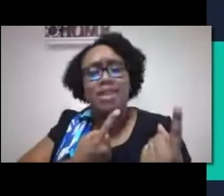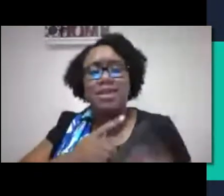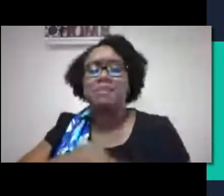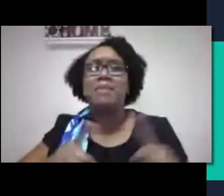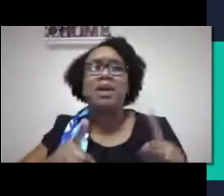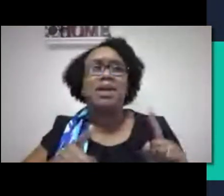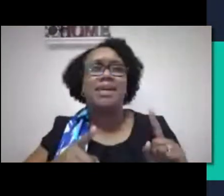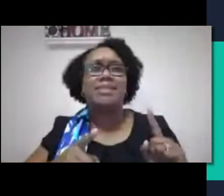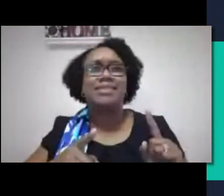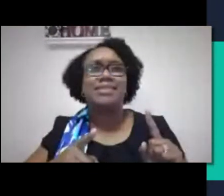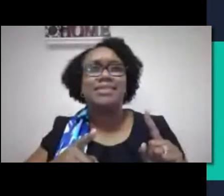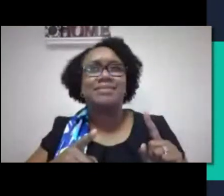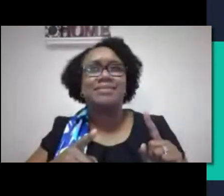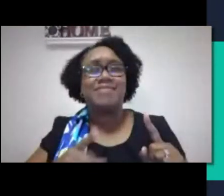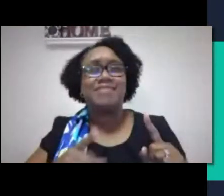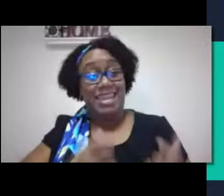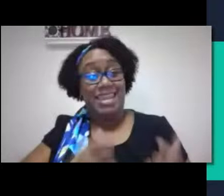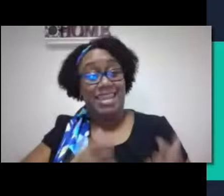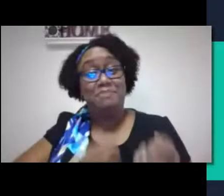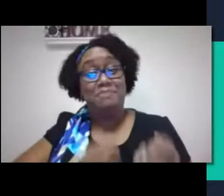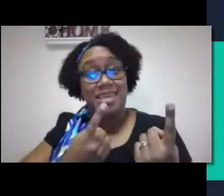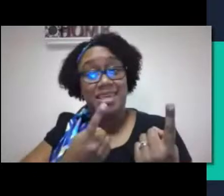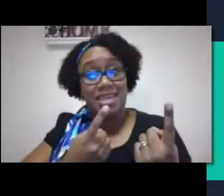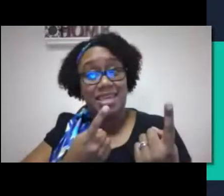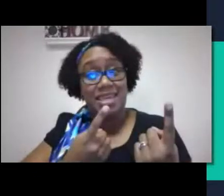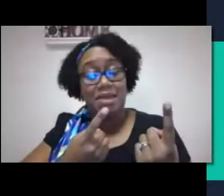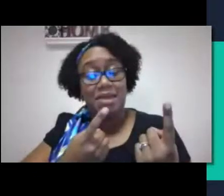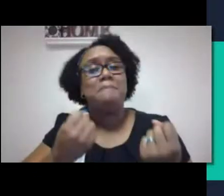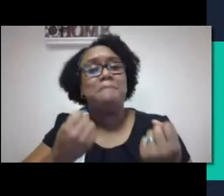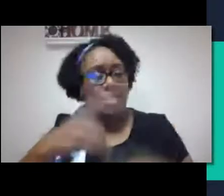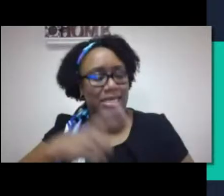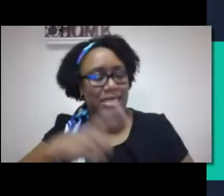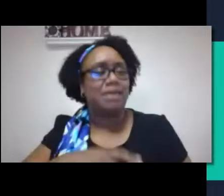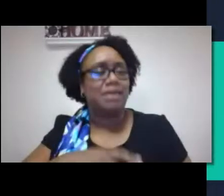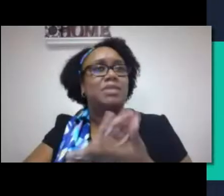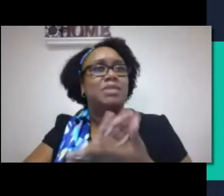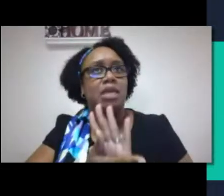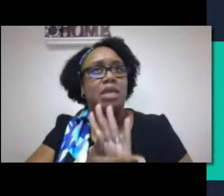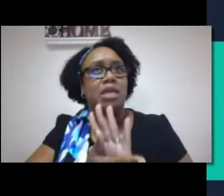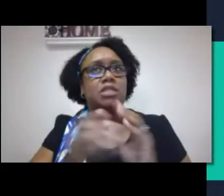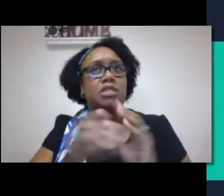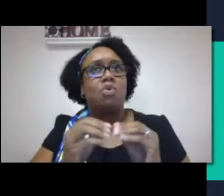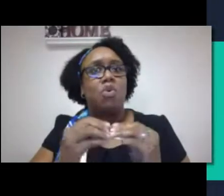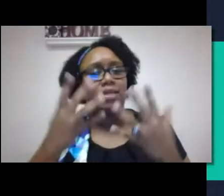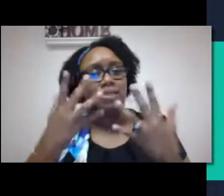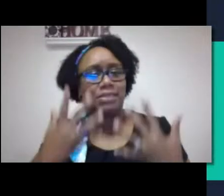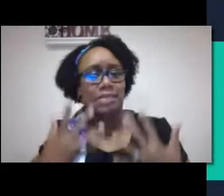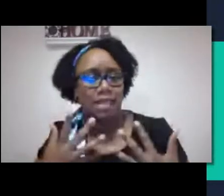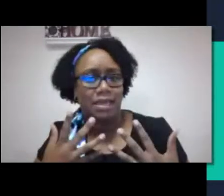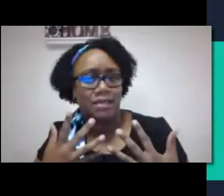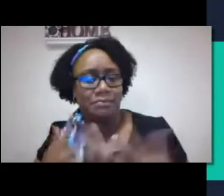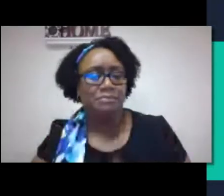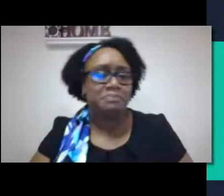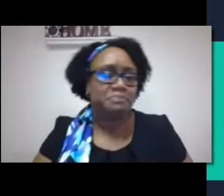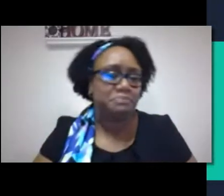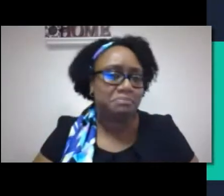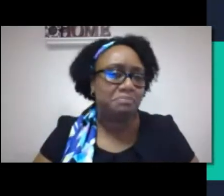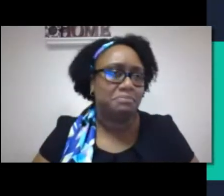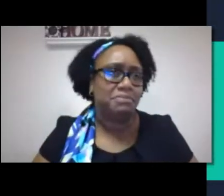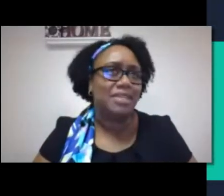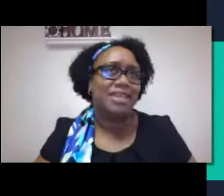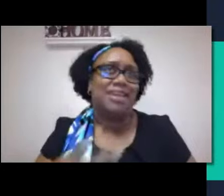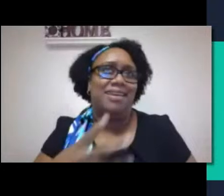intentional. But what I am saying is that we can work to develop more compassion, and having that